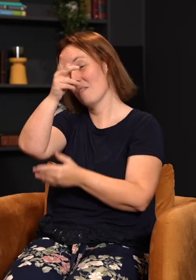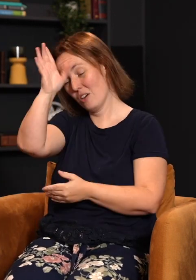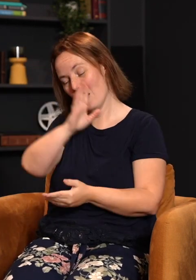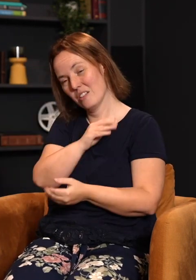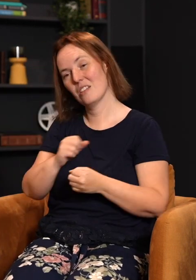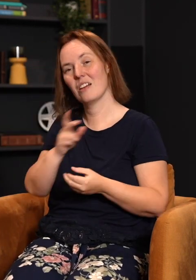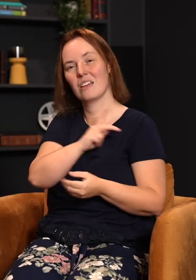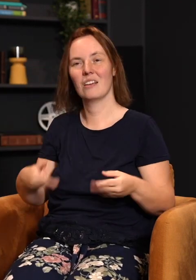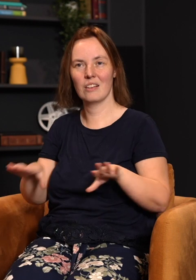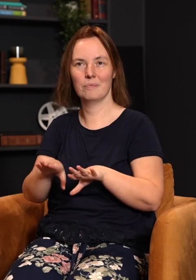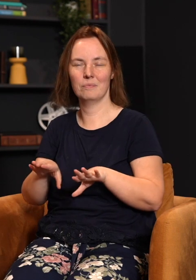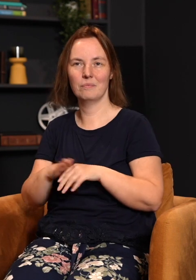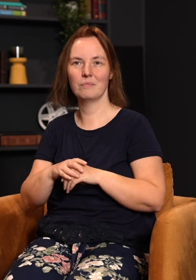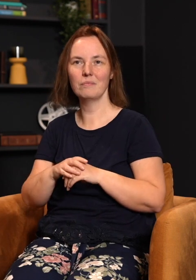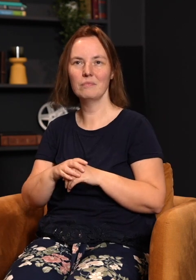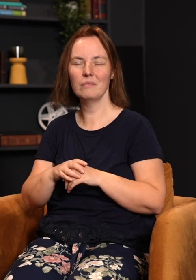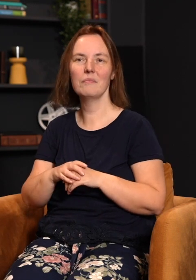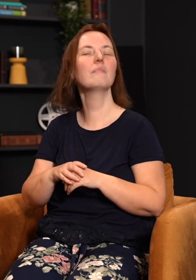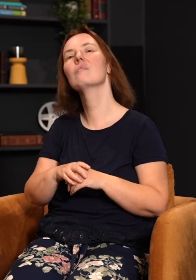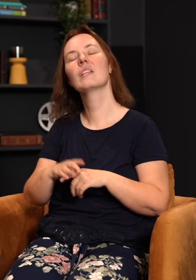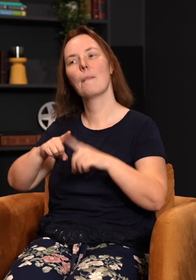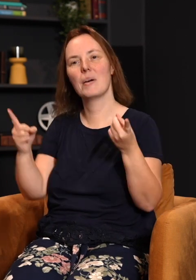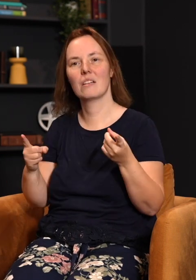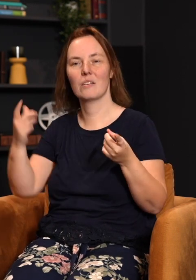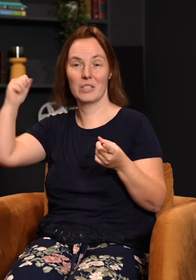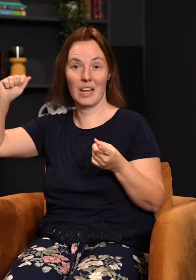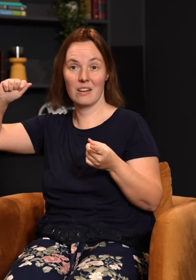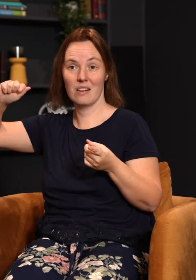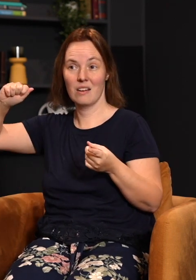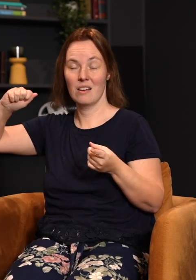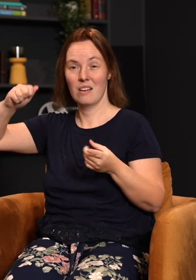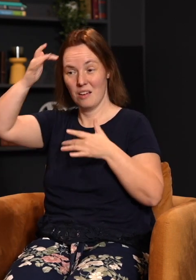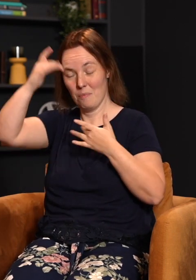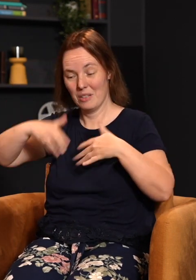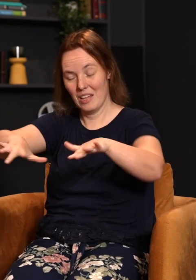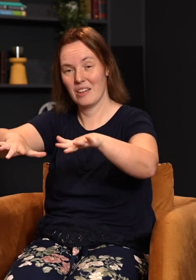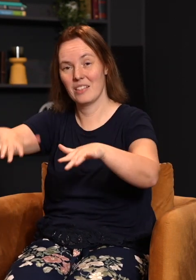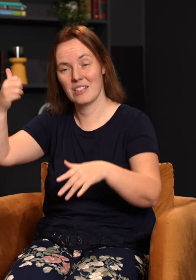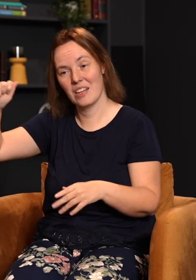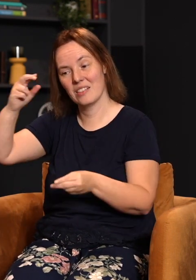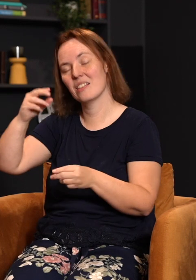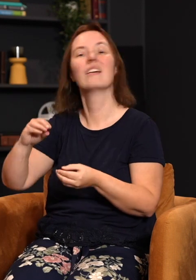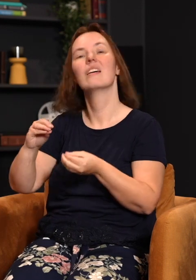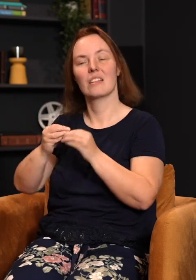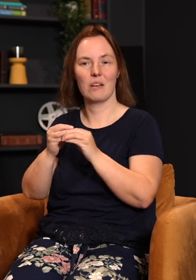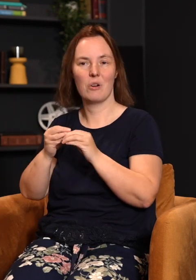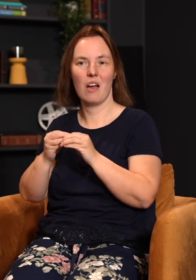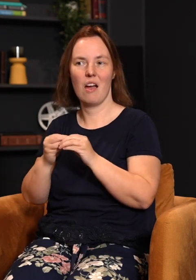We also know, I won't take great time to go into it, you can Google it, it's an interesting study, but there were 10 plagues that God used. 10 is the number of completeness. What